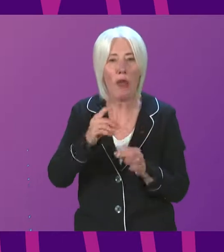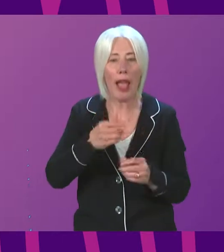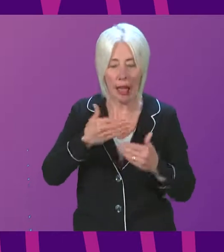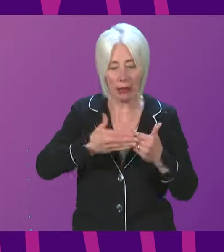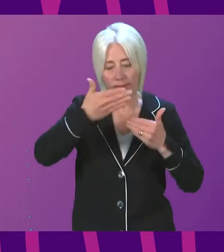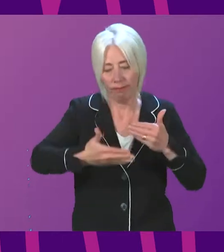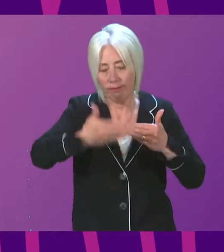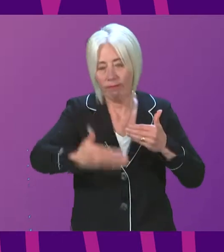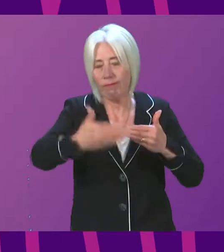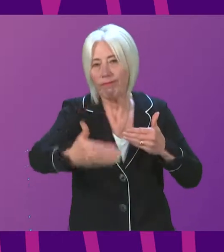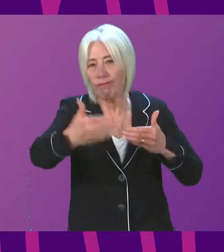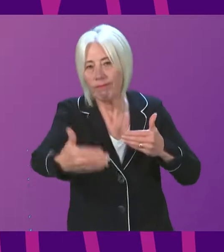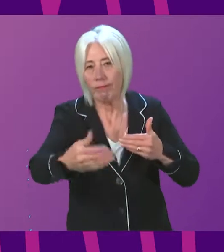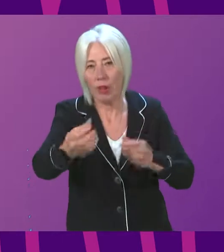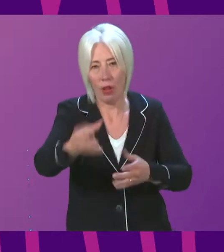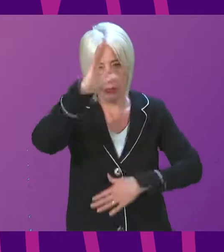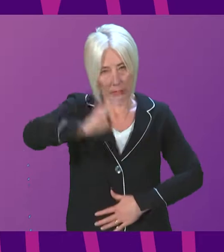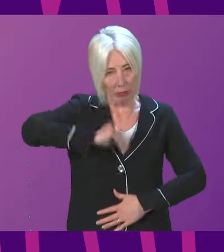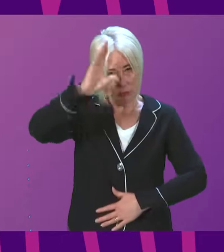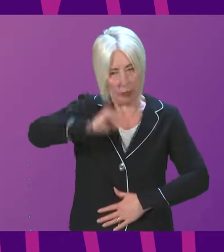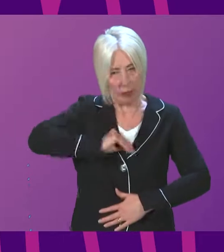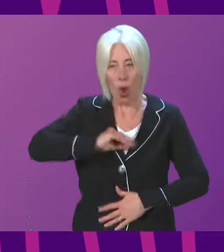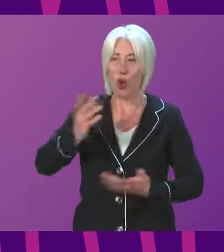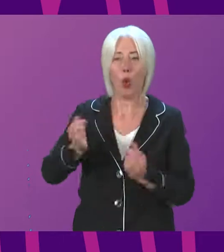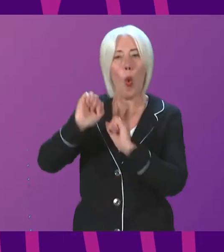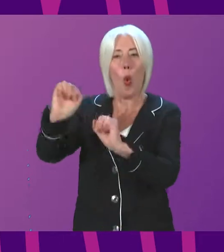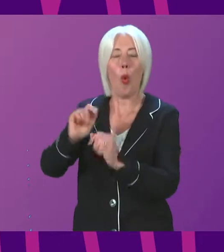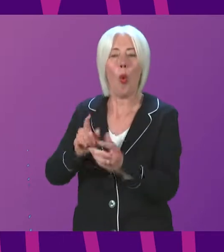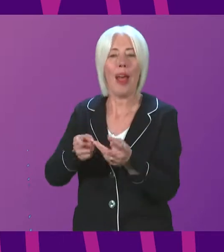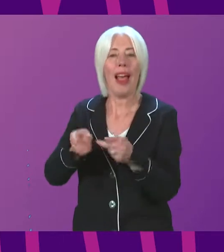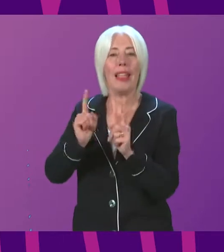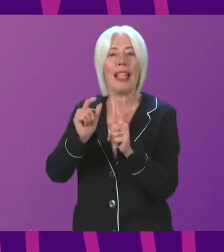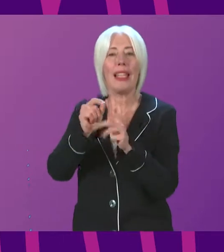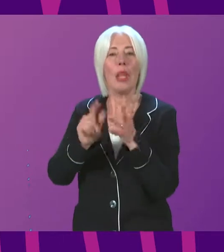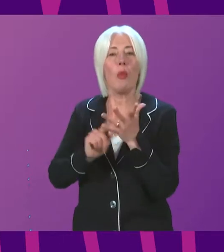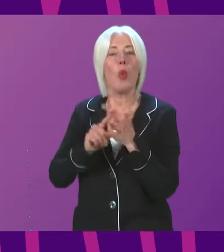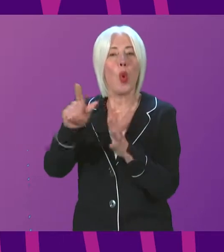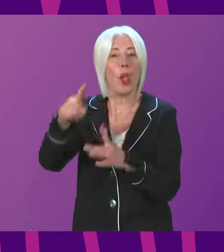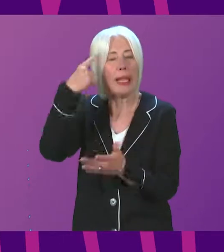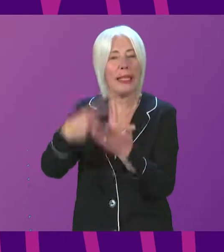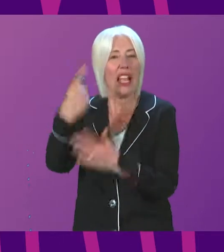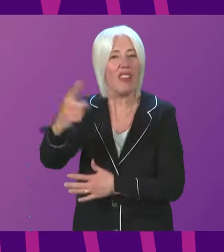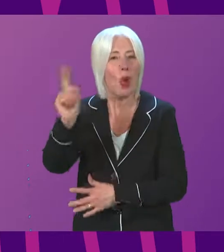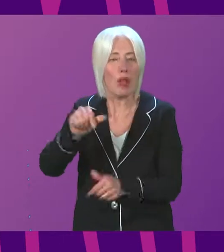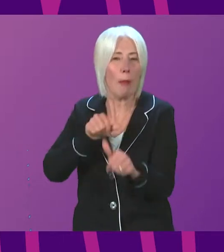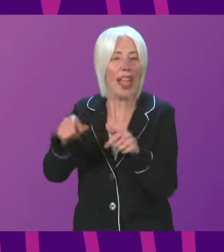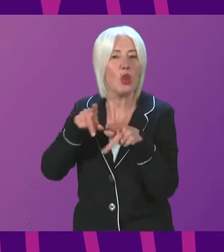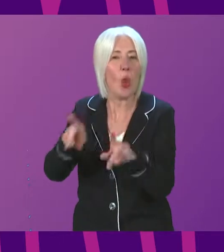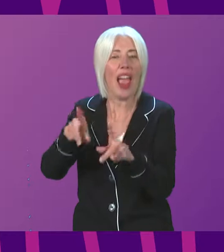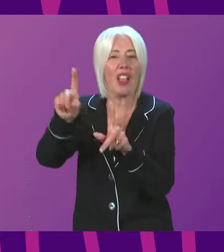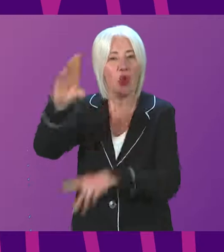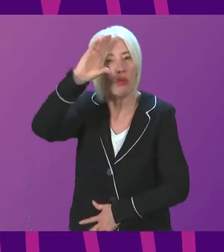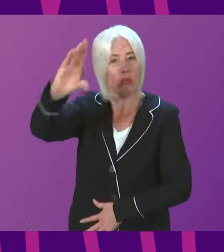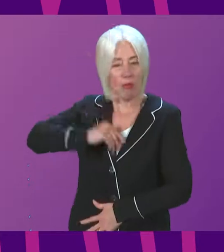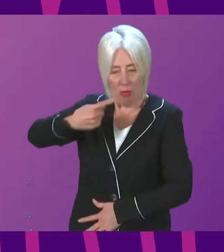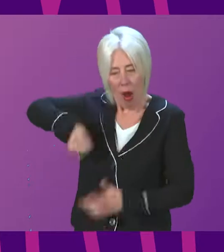basis on case studies. So, the choice is there for Lady Poole to decide what is the most appropriate reporting structures and it an essential part of her